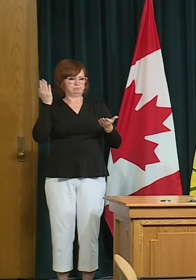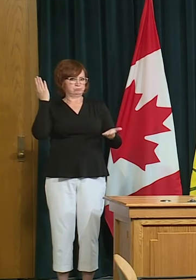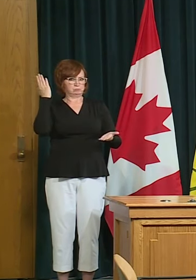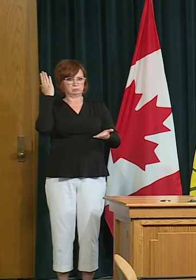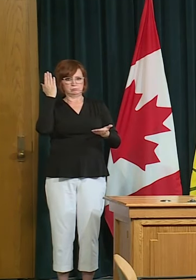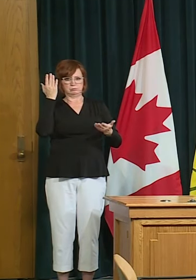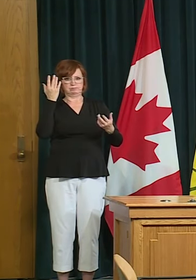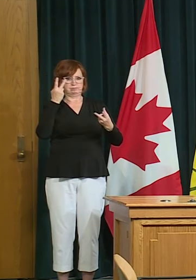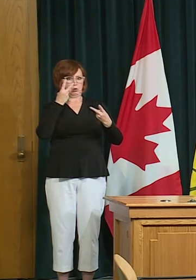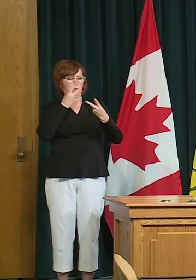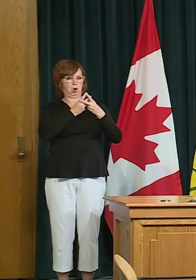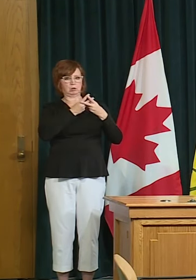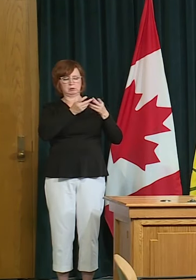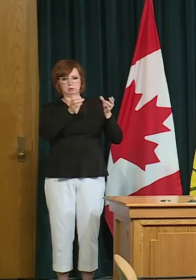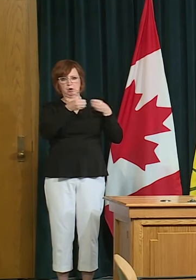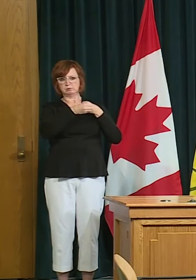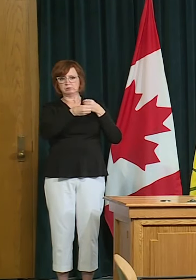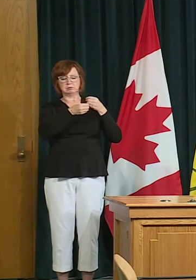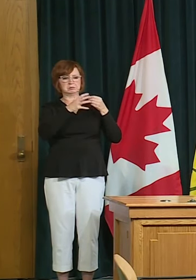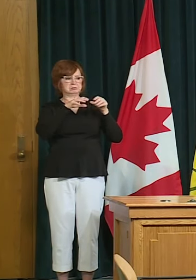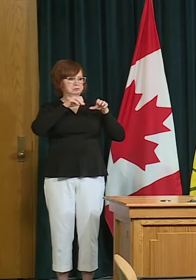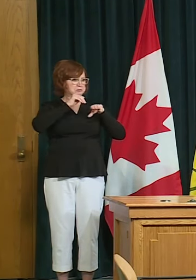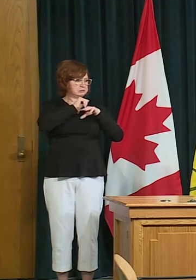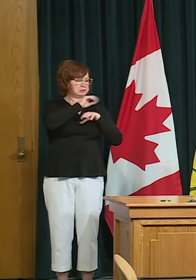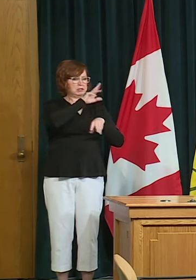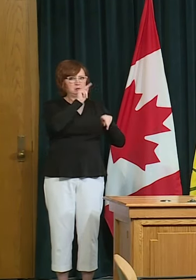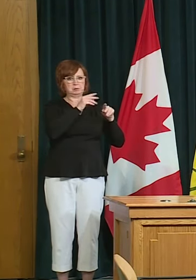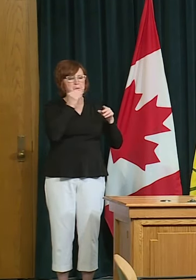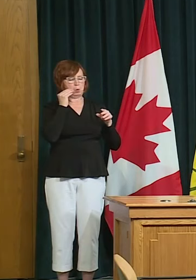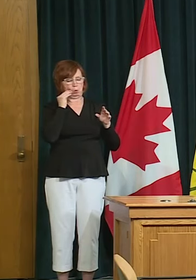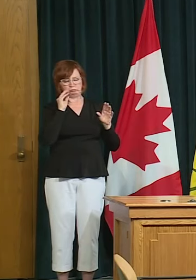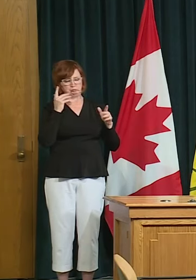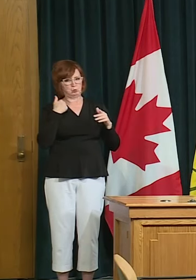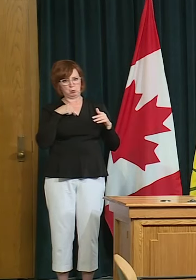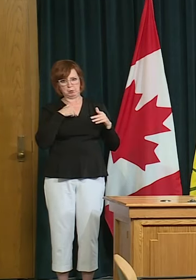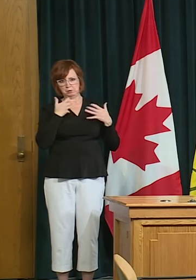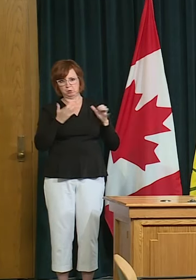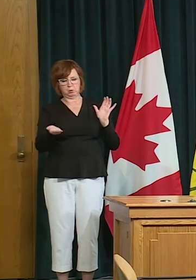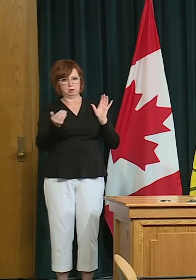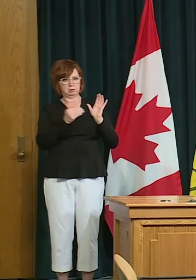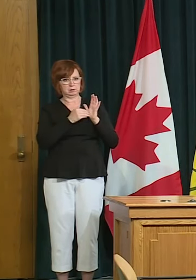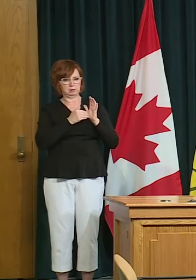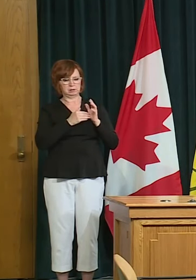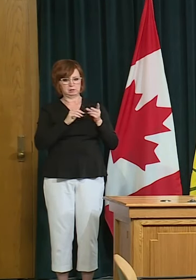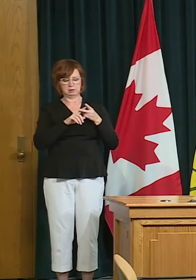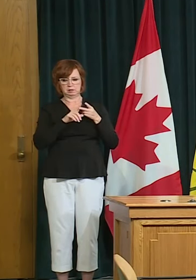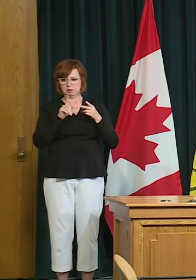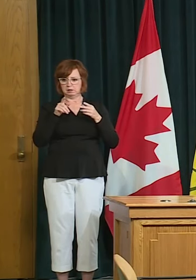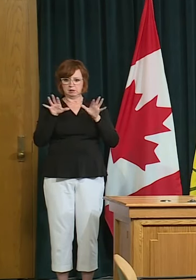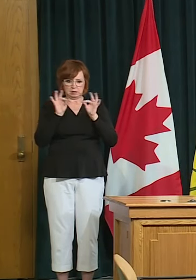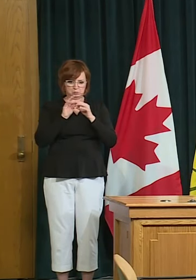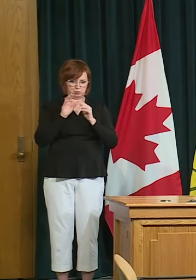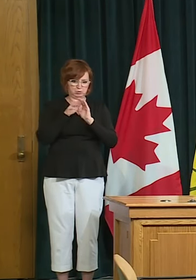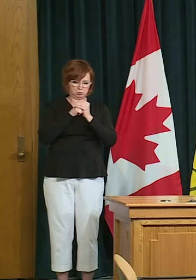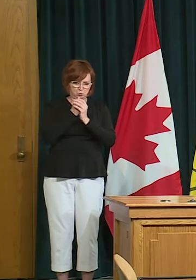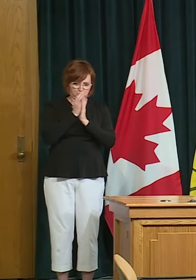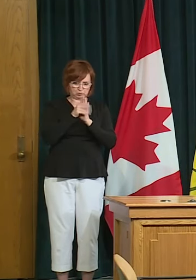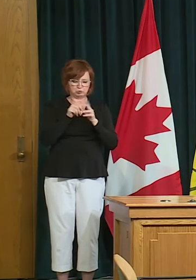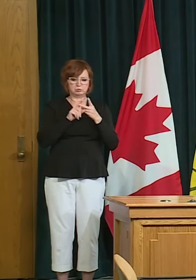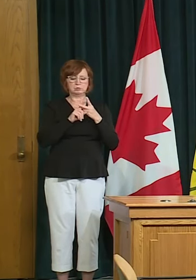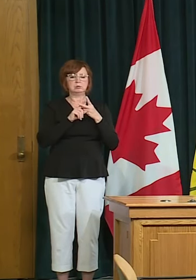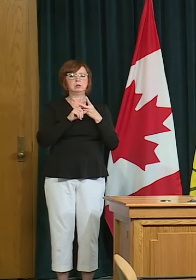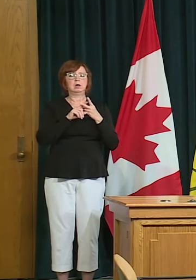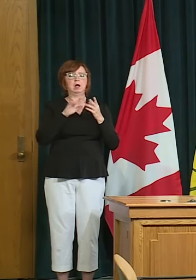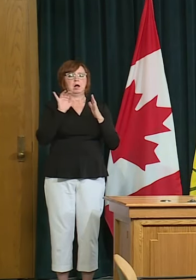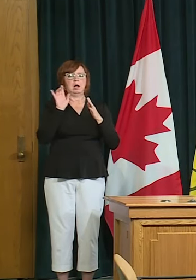that it is safe and maintains the physical distancing maintains the hand hygiene the cough etiquette staying home if you're sick working